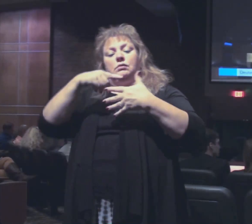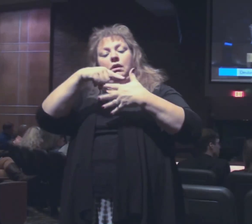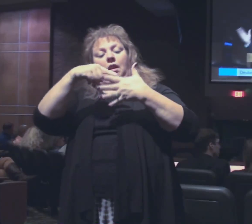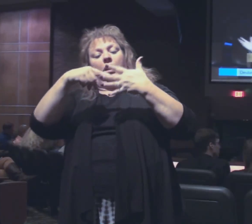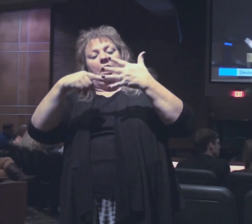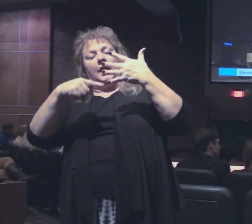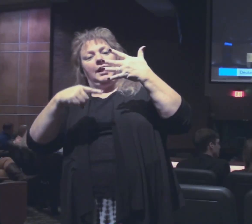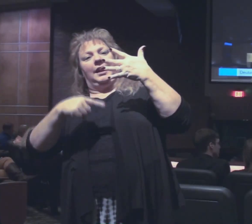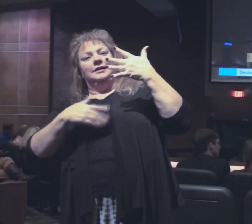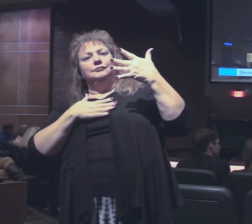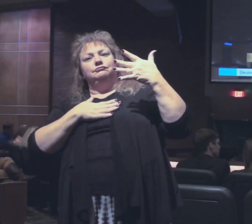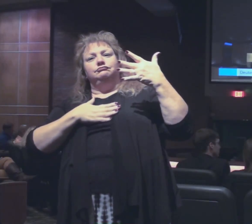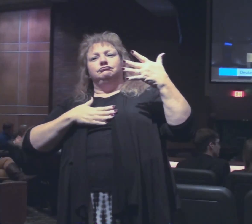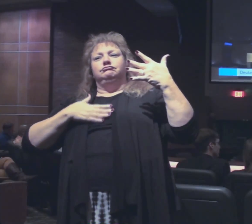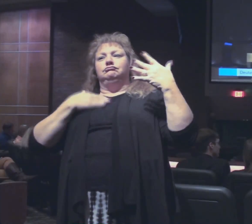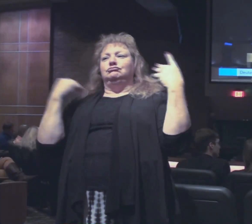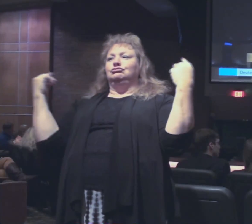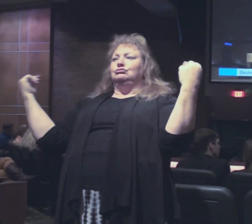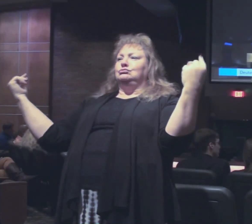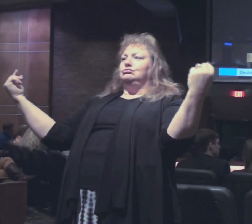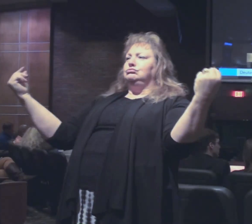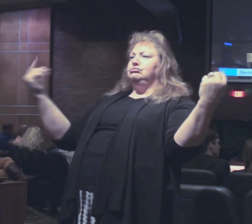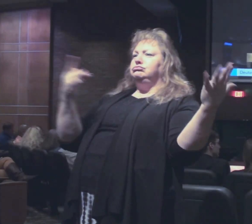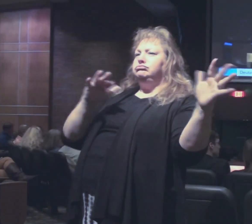So many things to do.